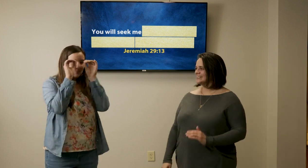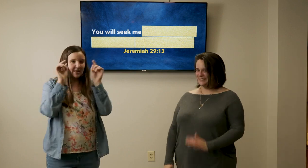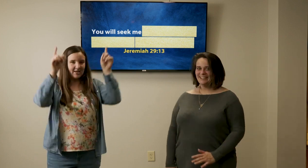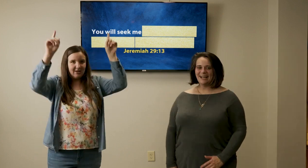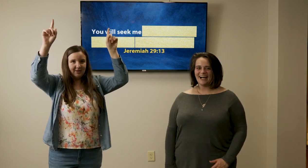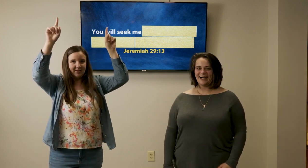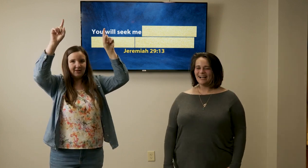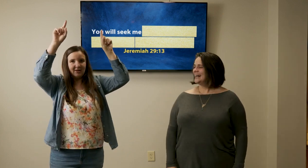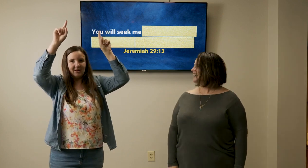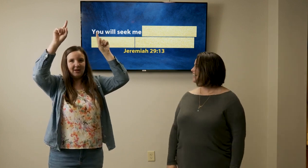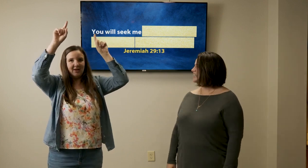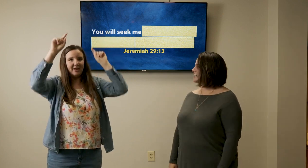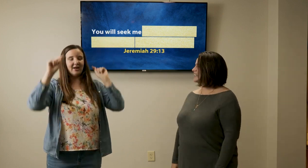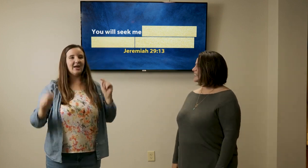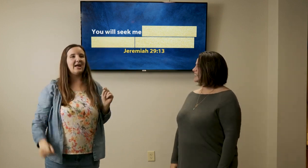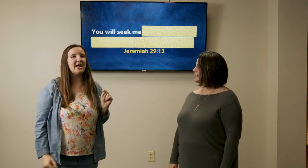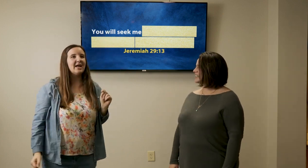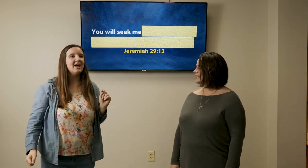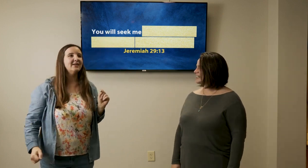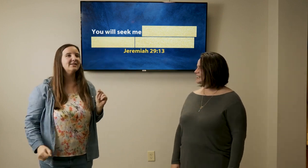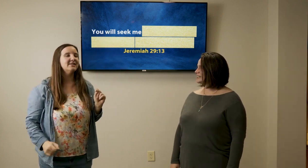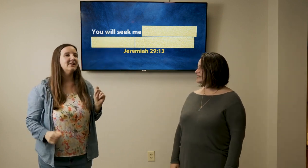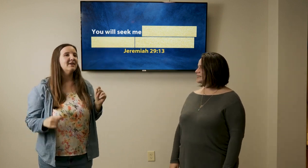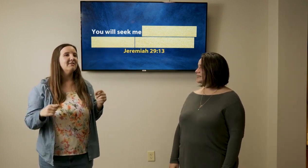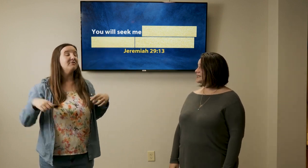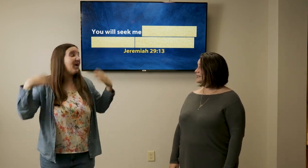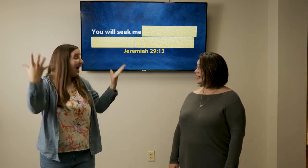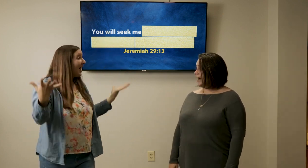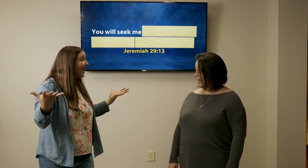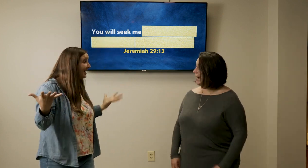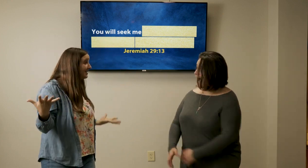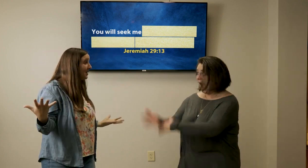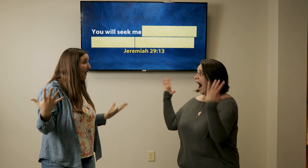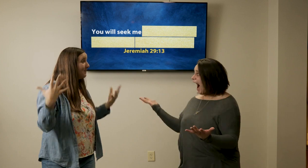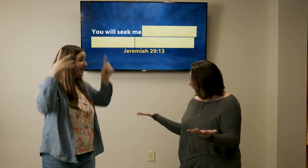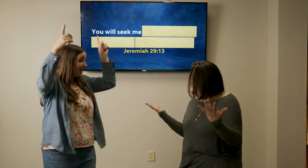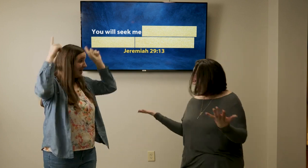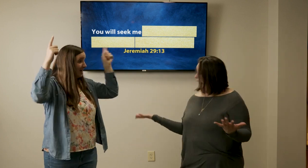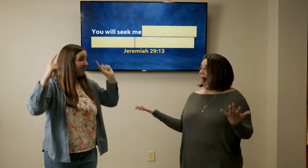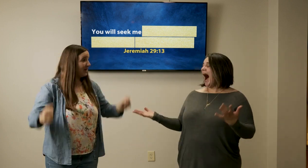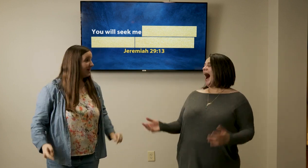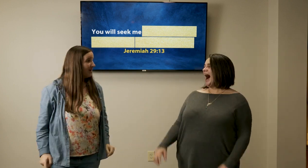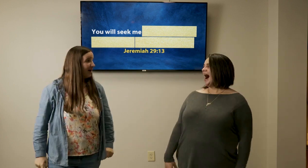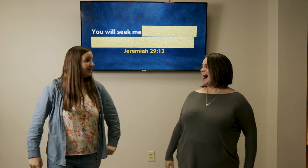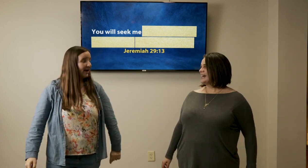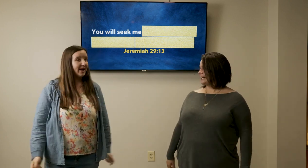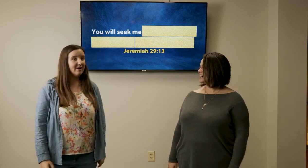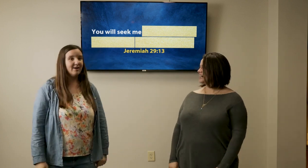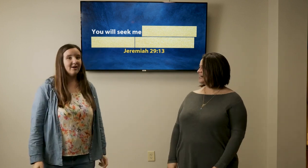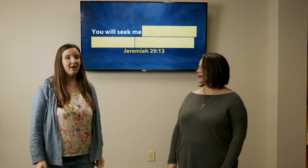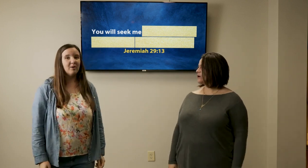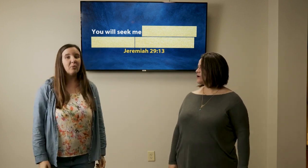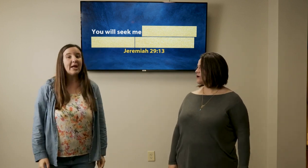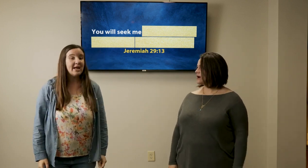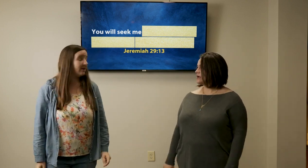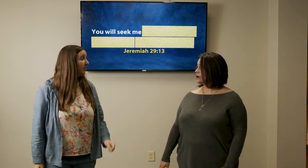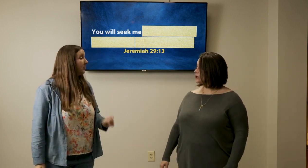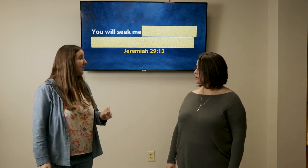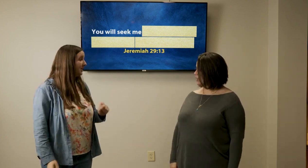me uh-huh and find me being God again uh-huh a win win